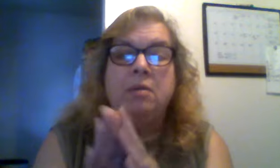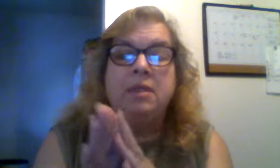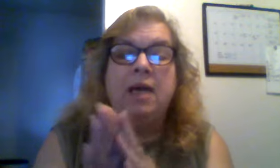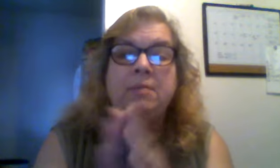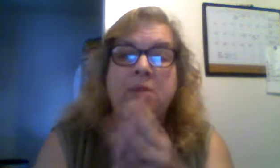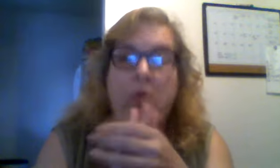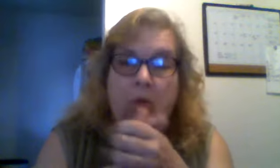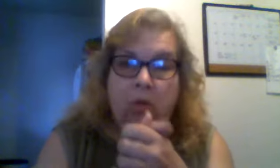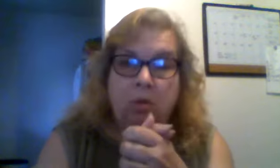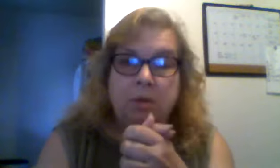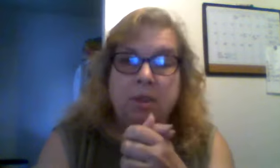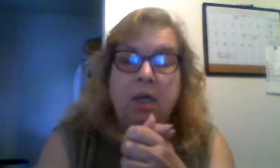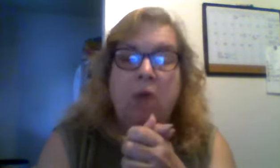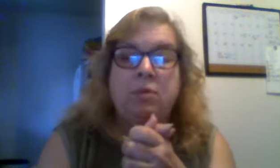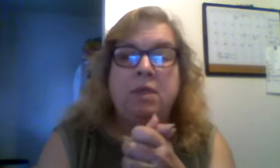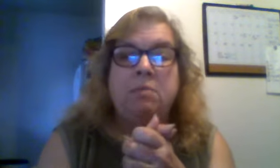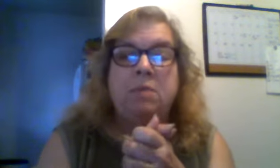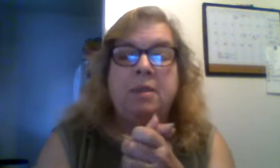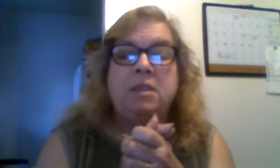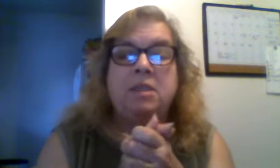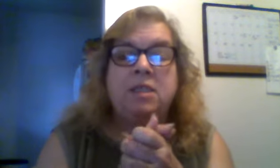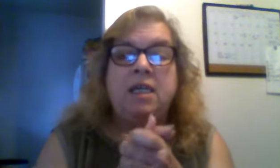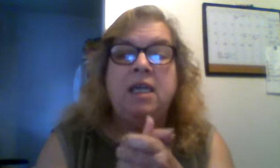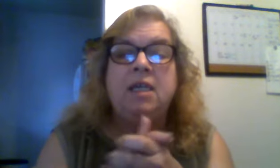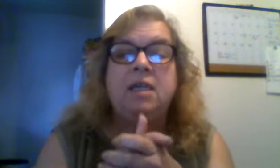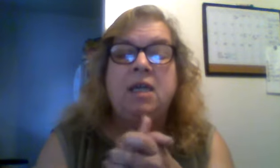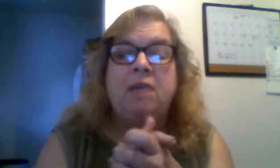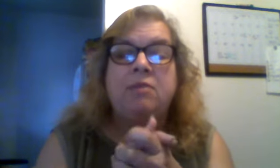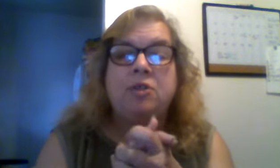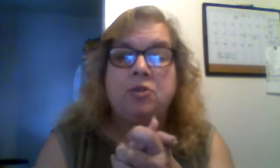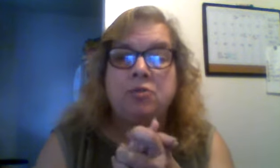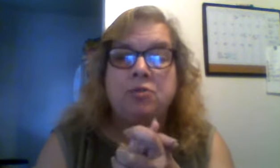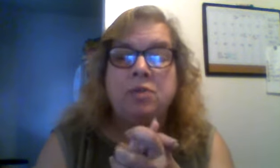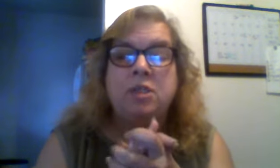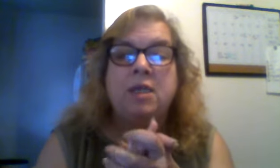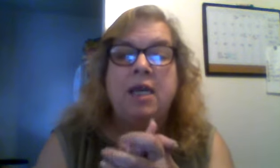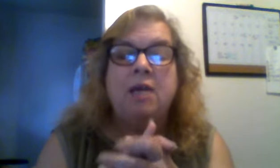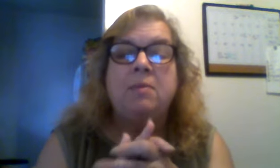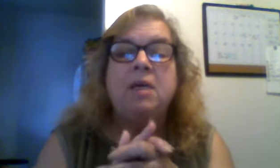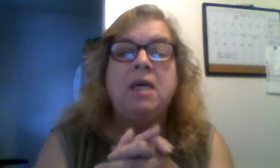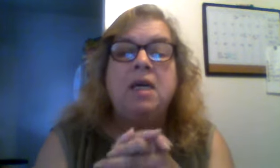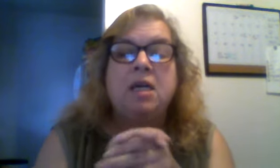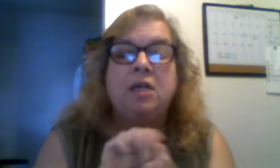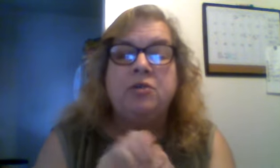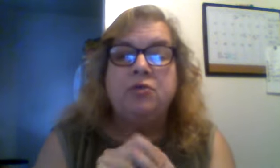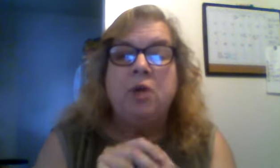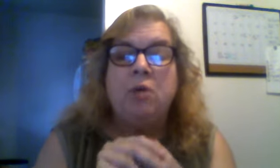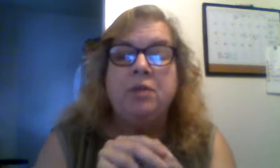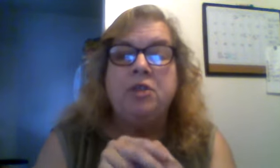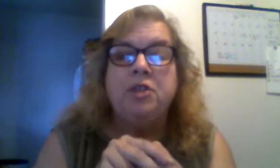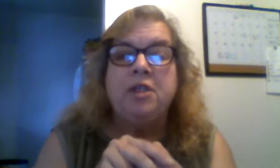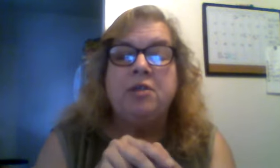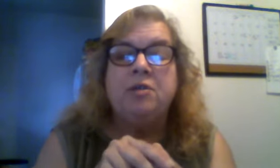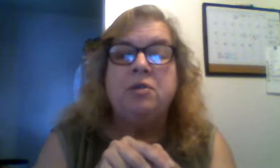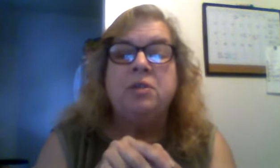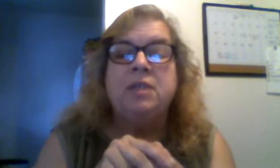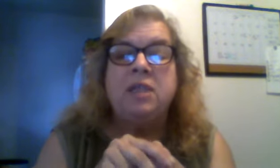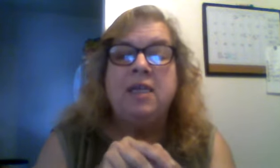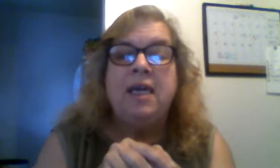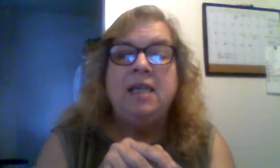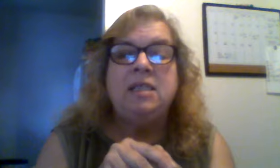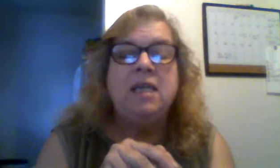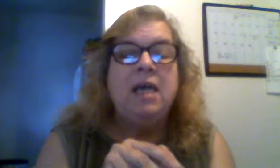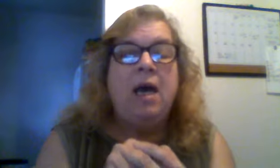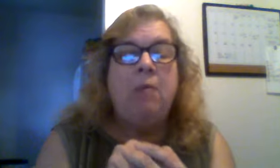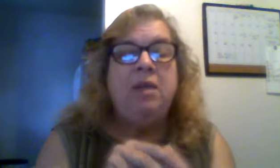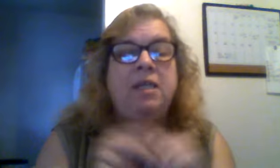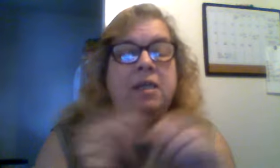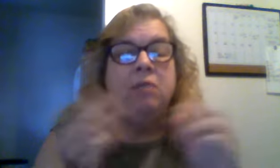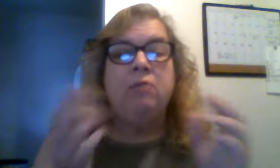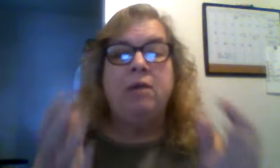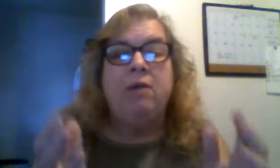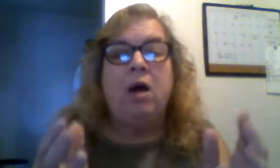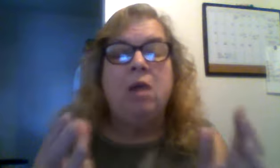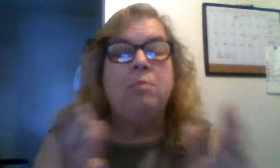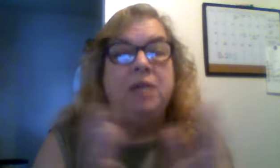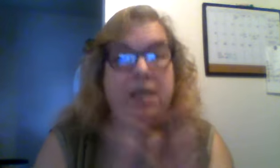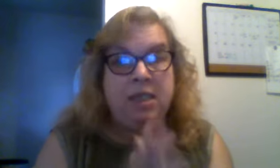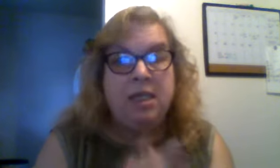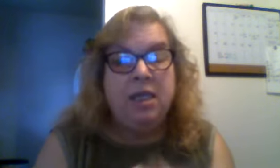types of oils on the skin of the children to help control the jiggers and things i mean it didn't get rid of all of them but it did